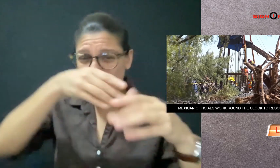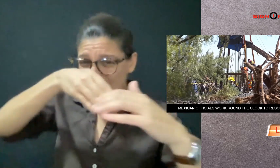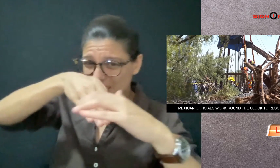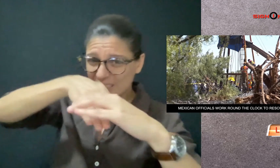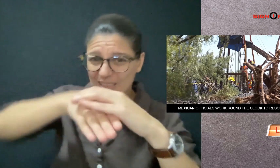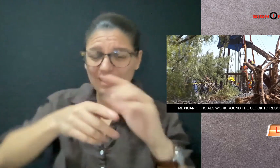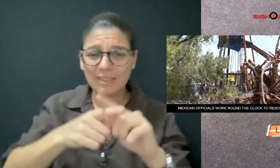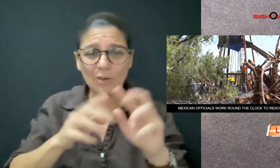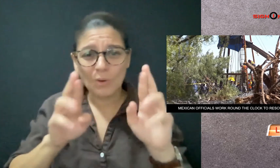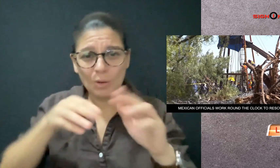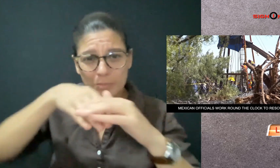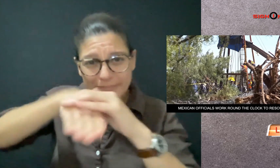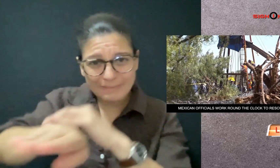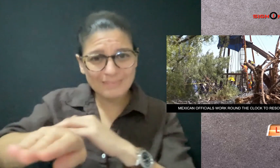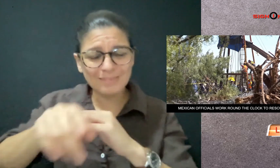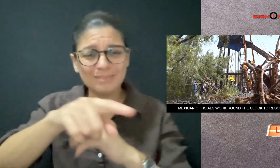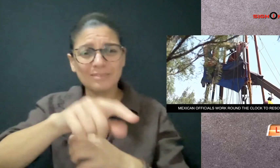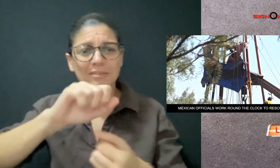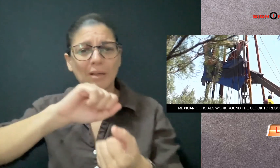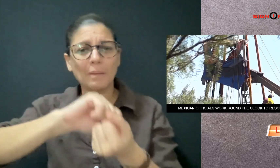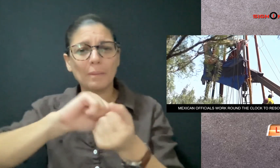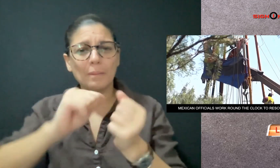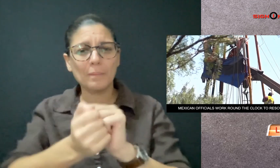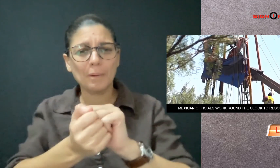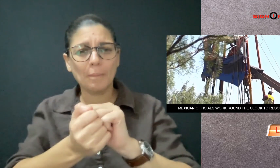clock to access the flooded coal mine.